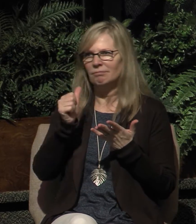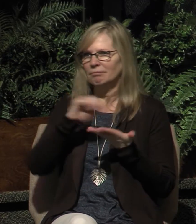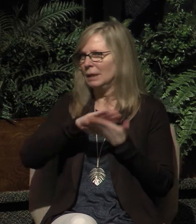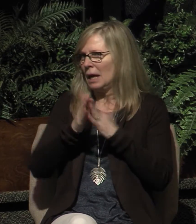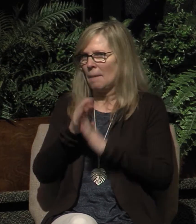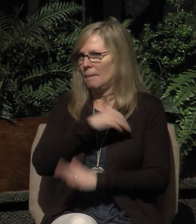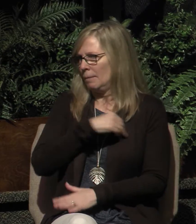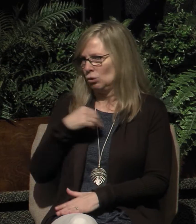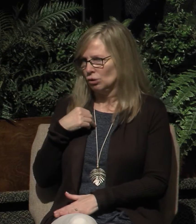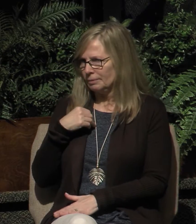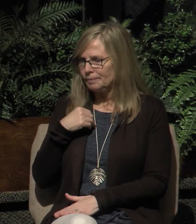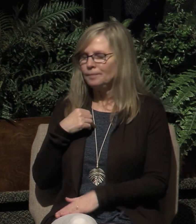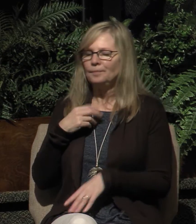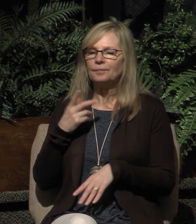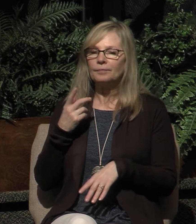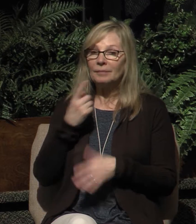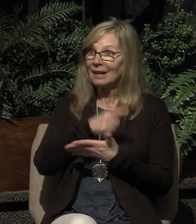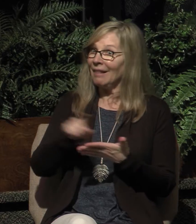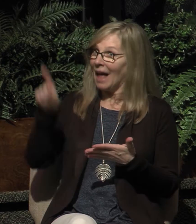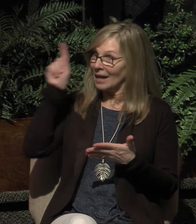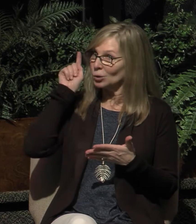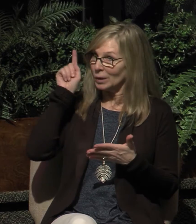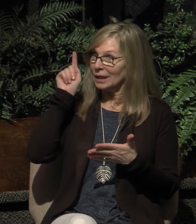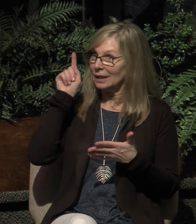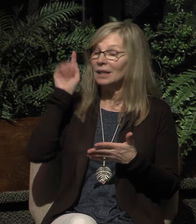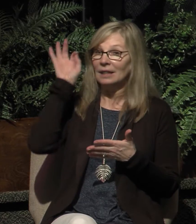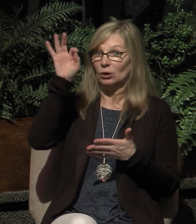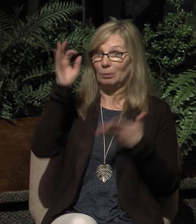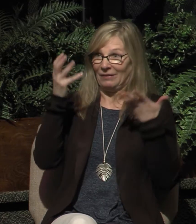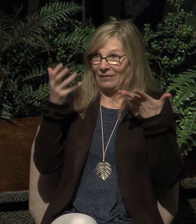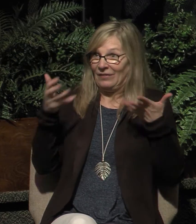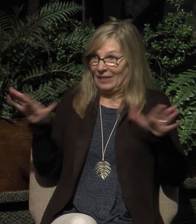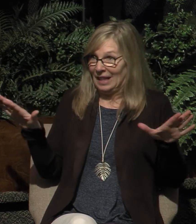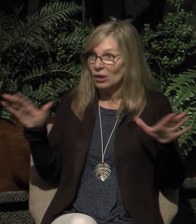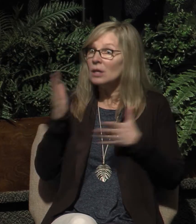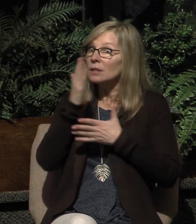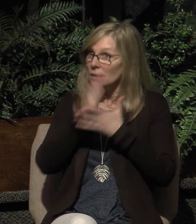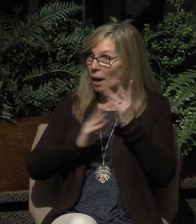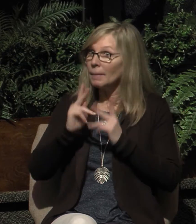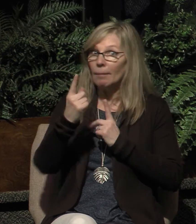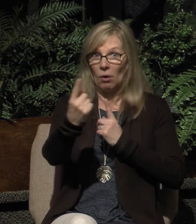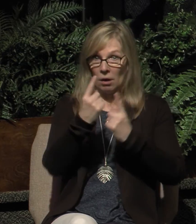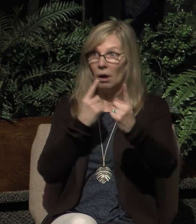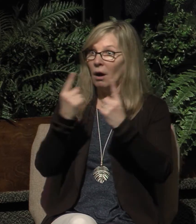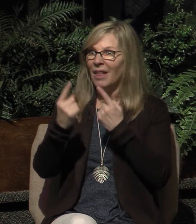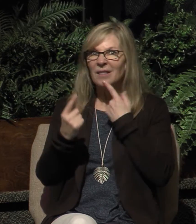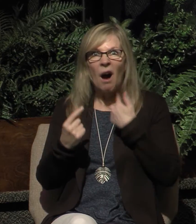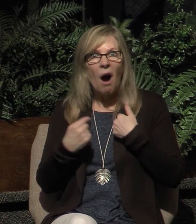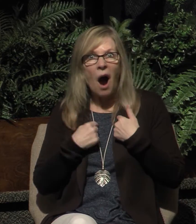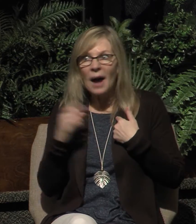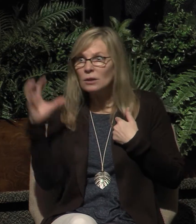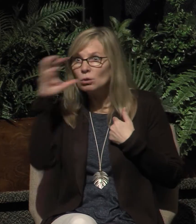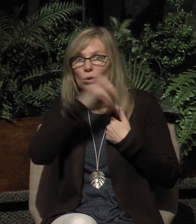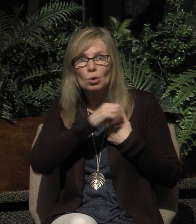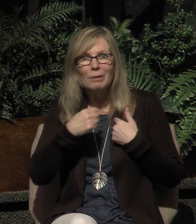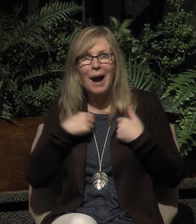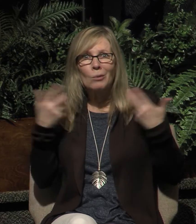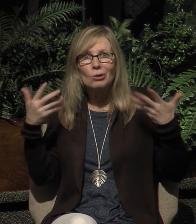As a result of last week's sermon, it has come to my attention that some people assumed that they were already